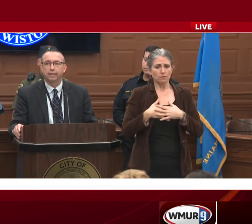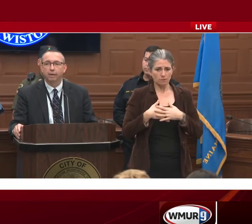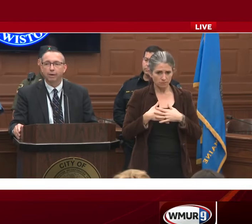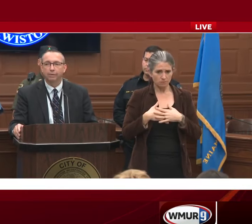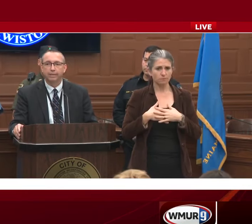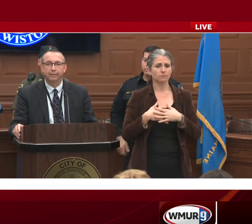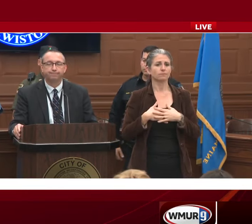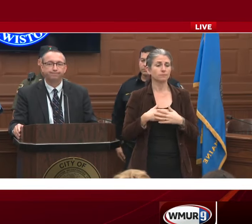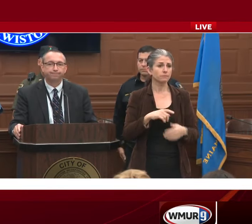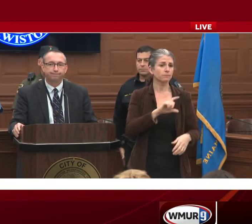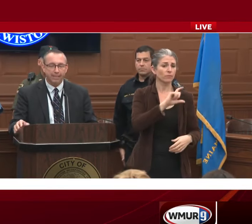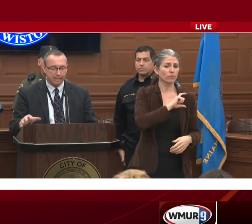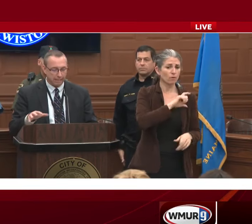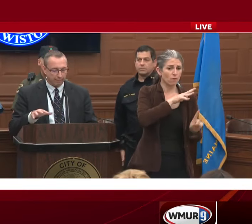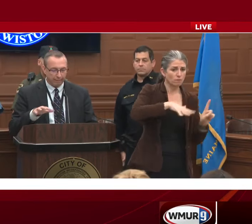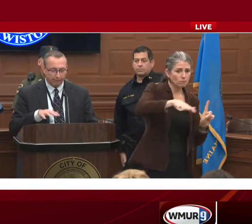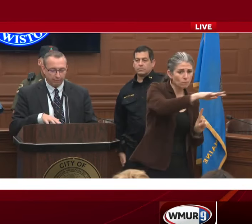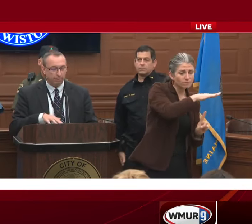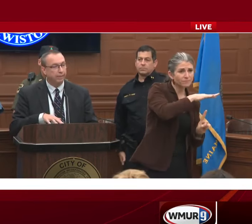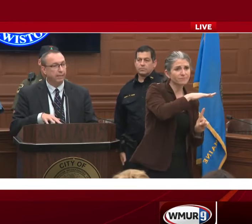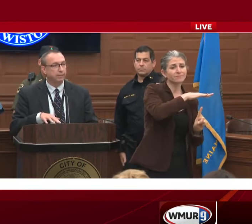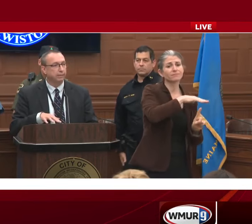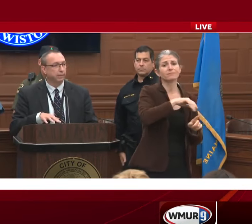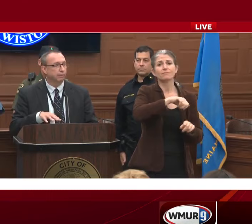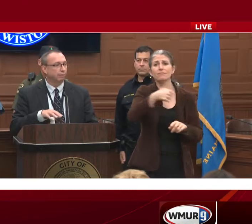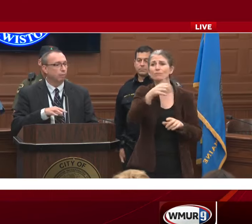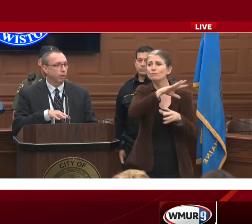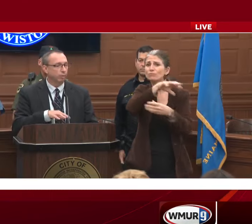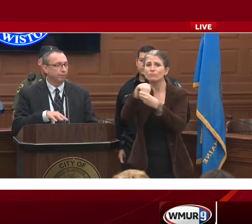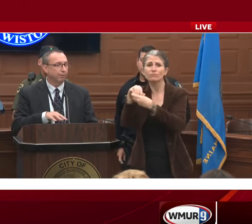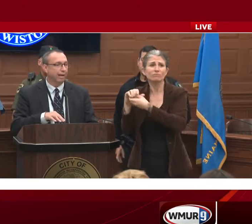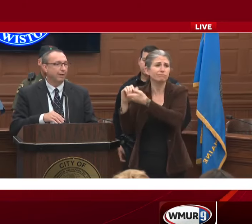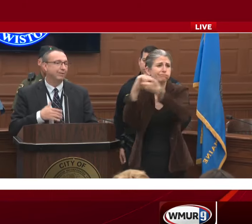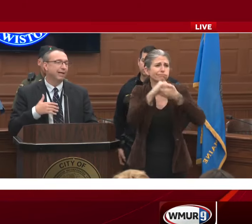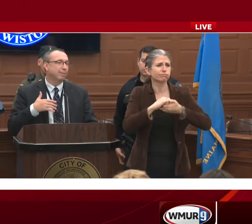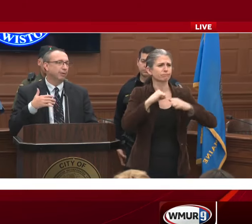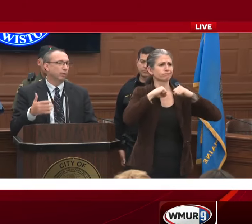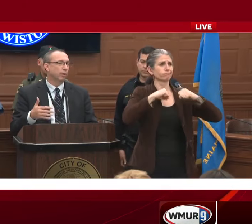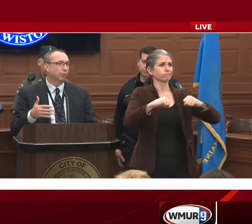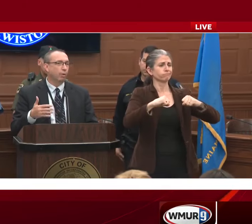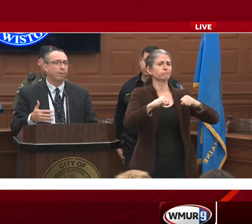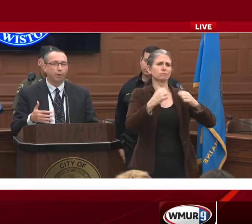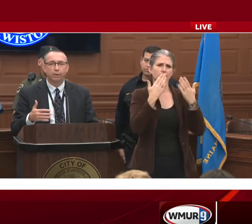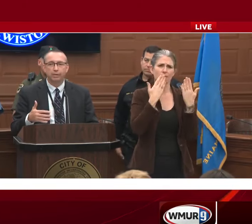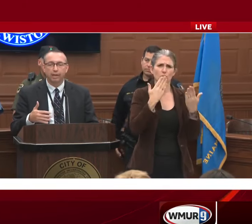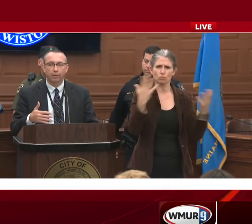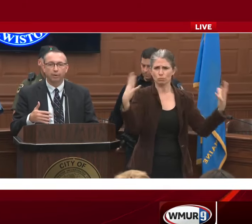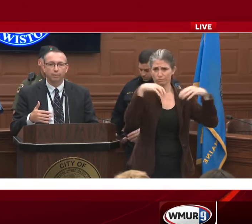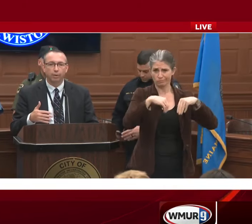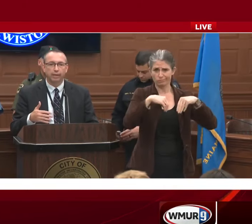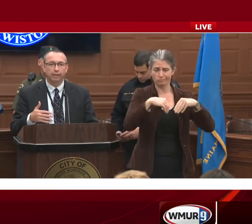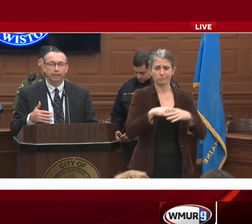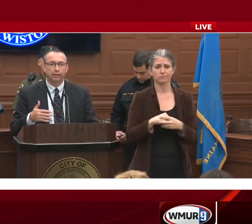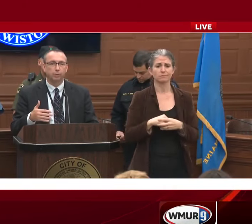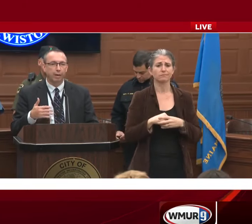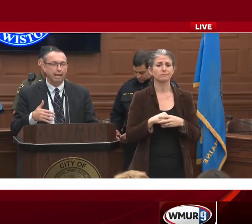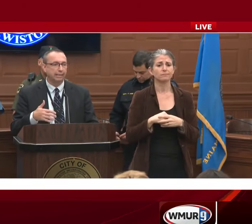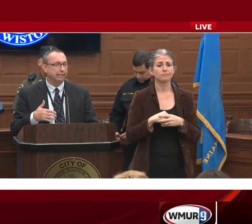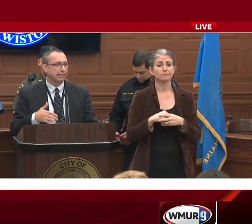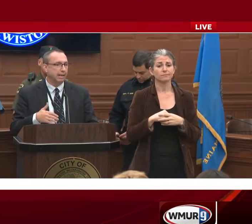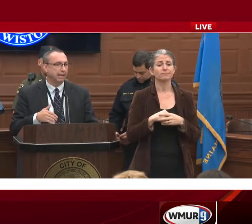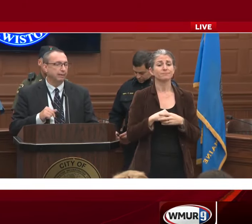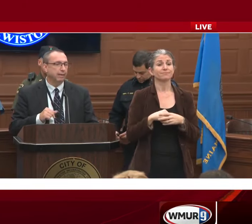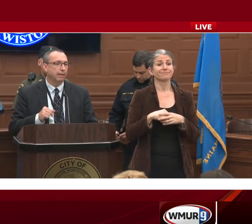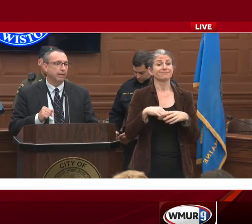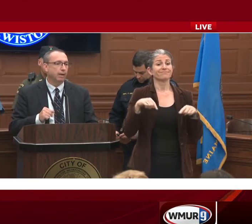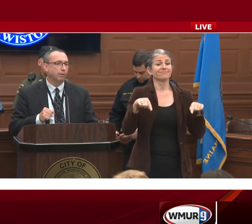around the state. I'm going to give some updates from what we found. But the real primary reason I wanted to bring you back